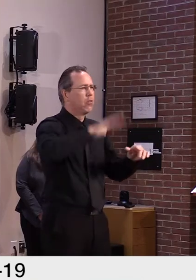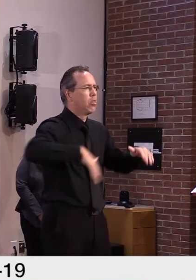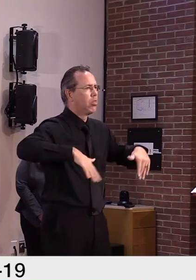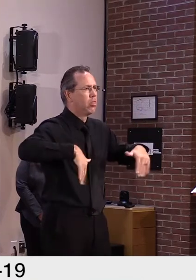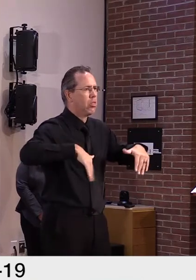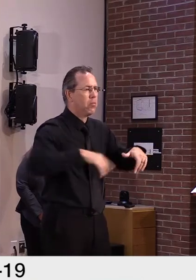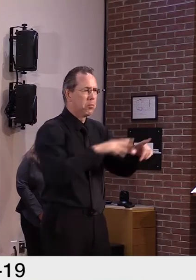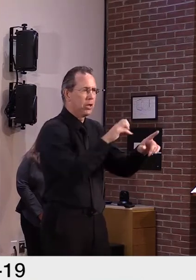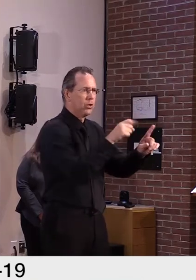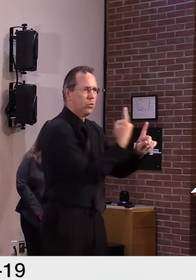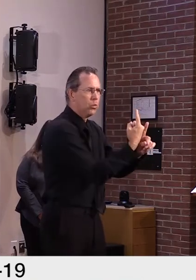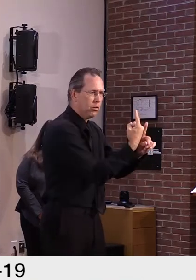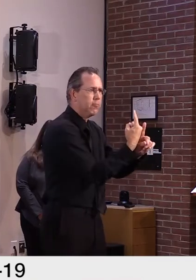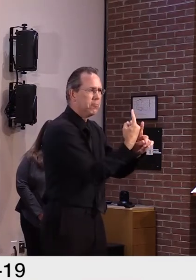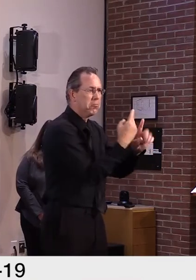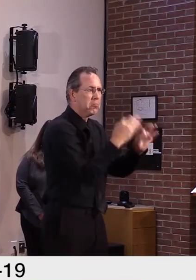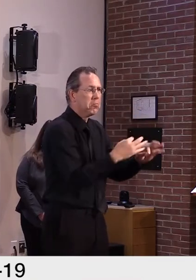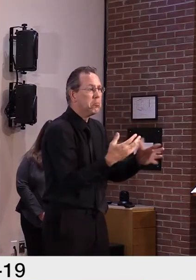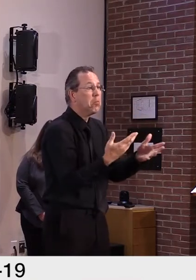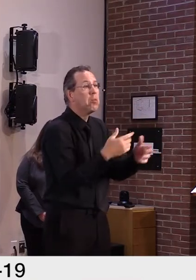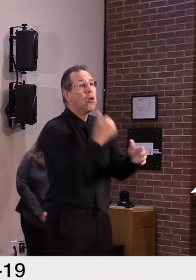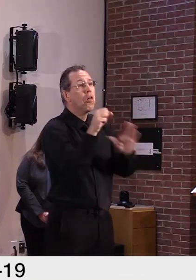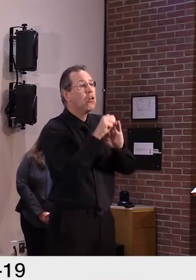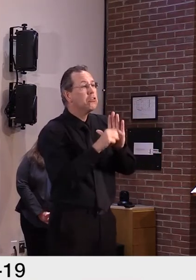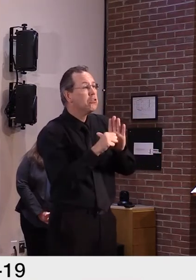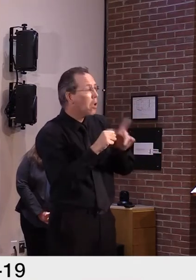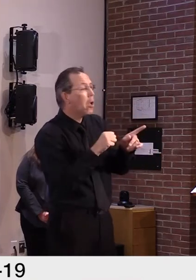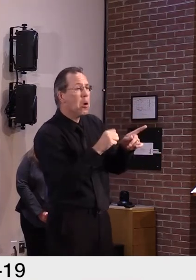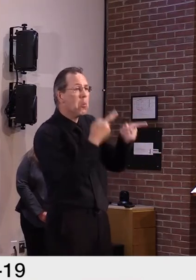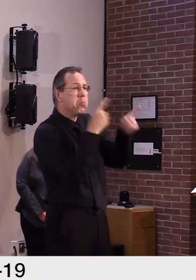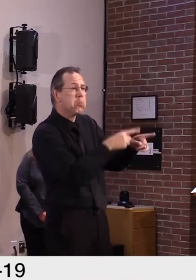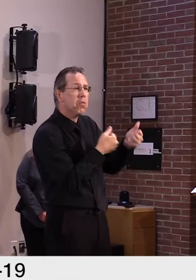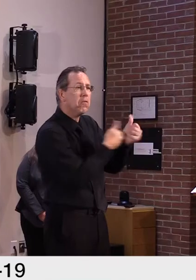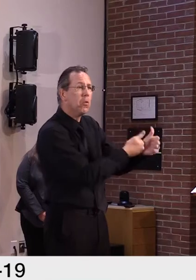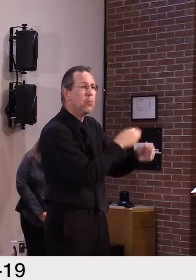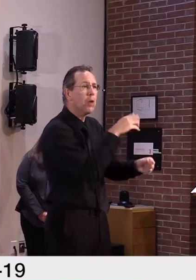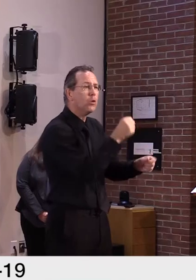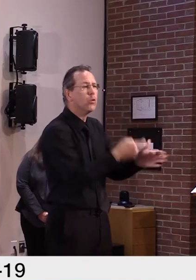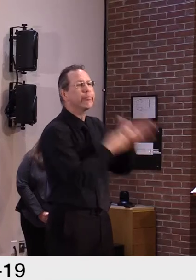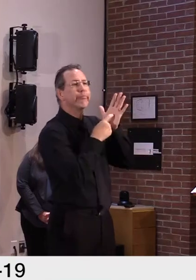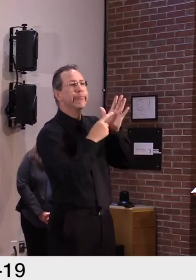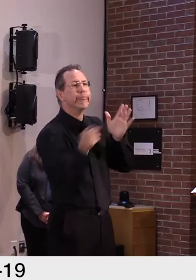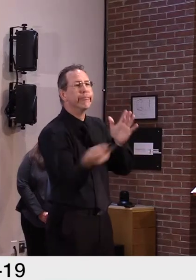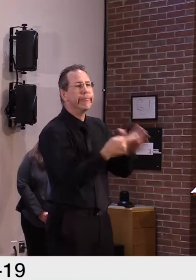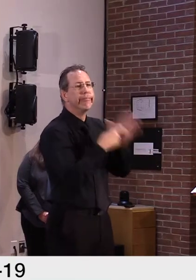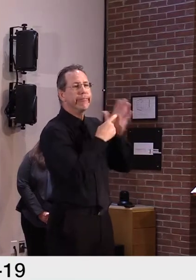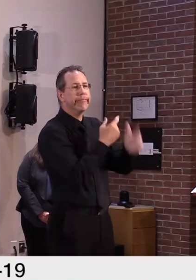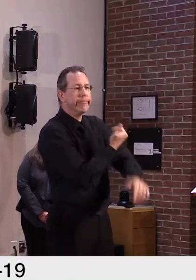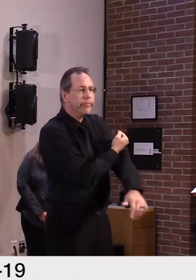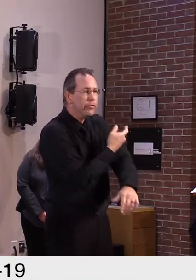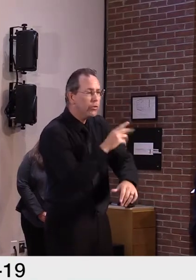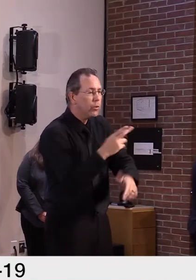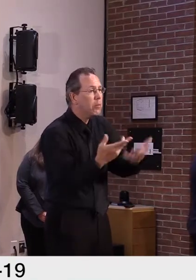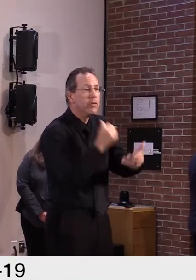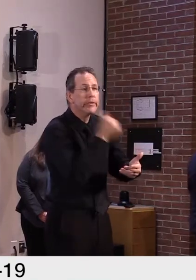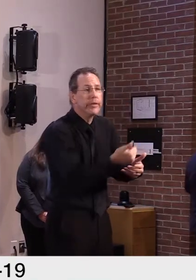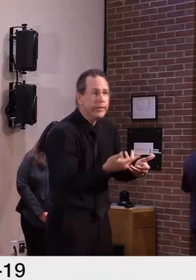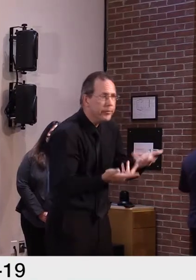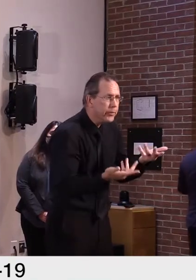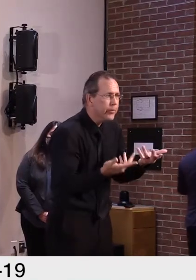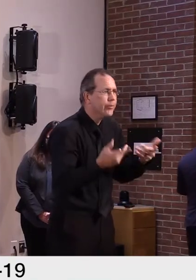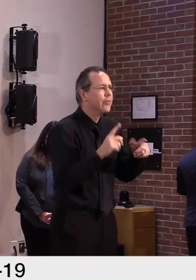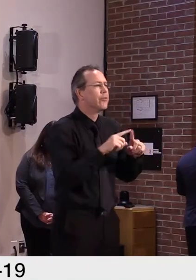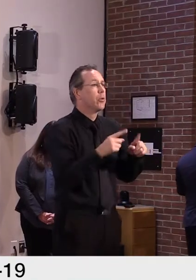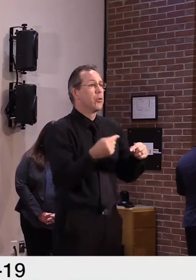One can look at it either way. To answer your question, we have had a very engaging discussion on this very